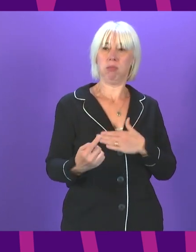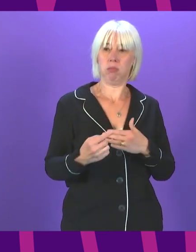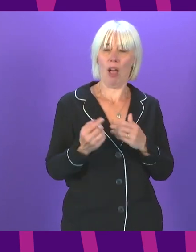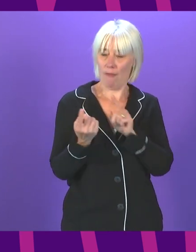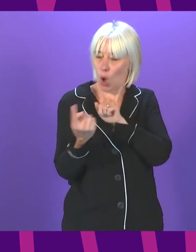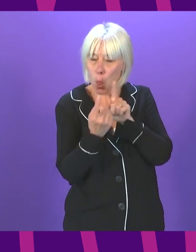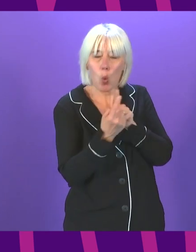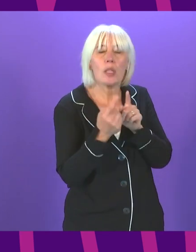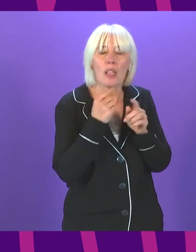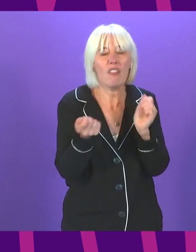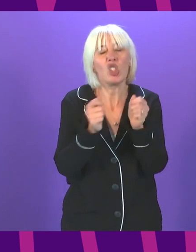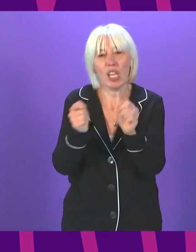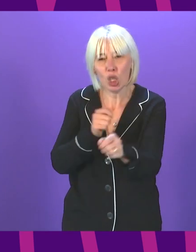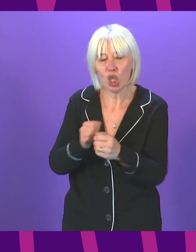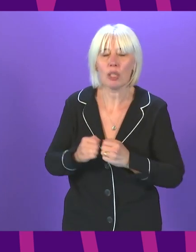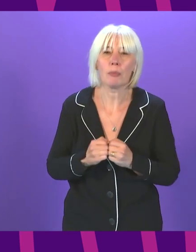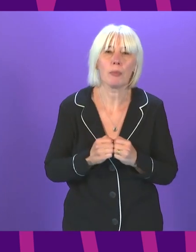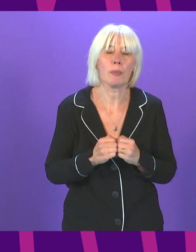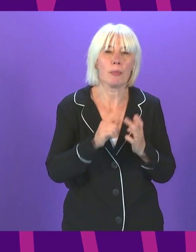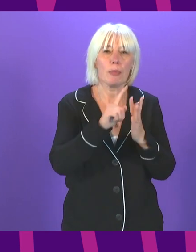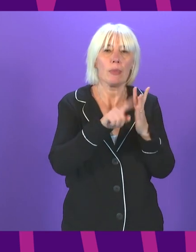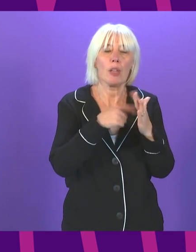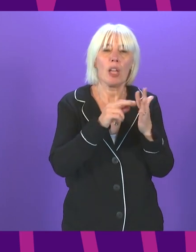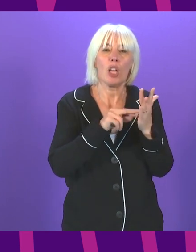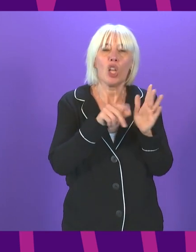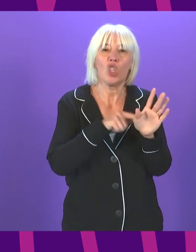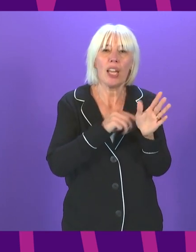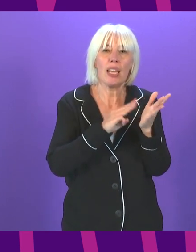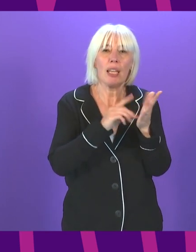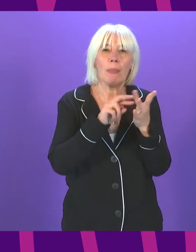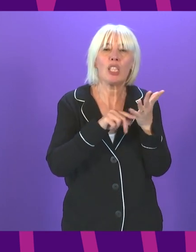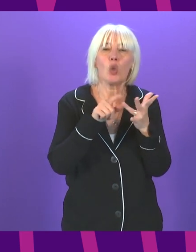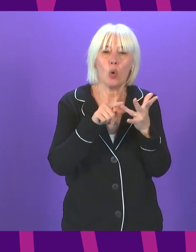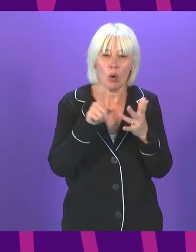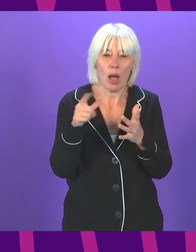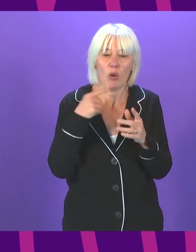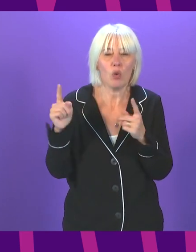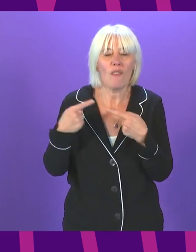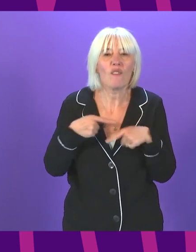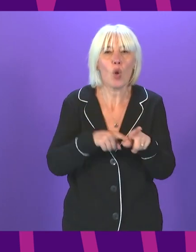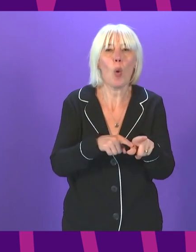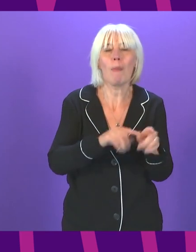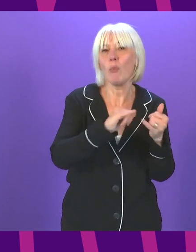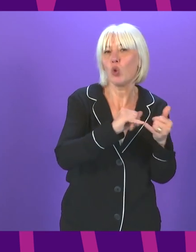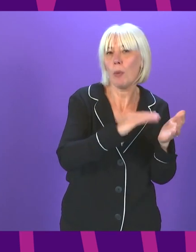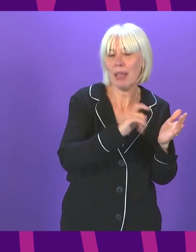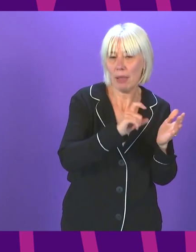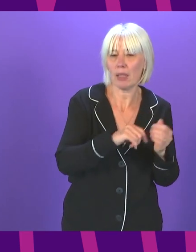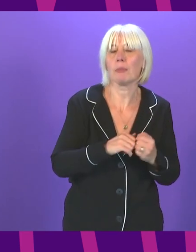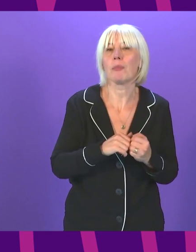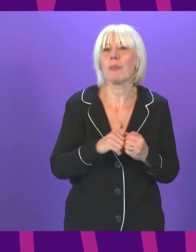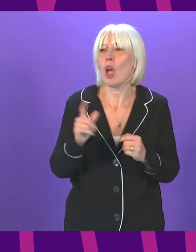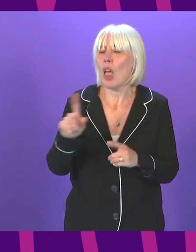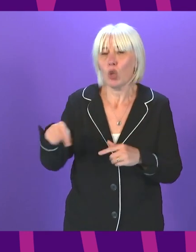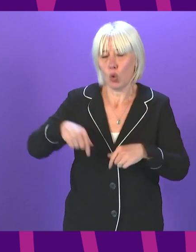And Jenny Minto. Thank you, Presiding Officer. Mine is a follow-on question to Stuart McMillans to ask the First Minister what action